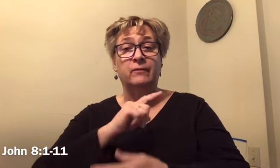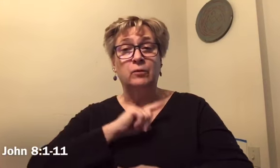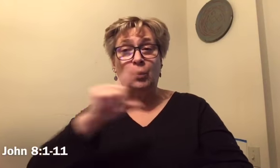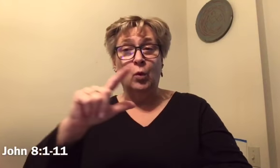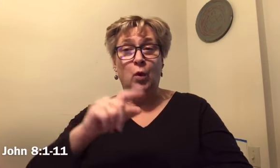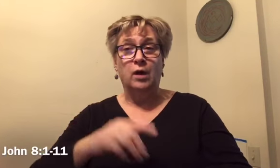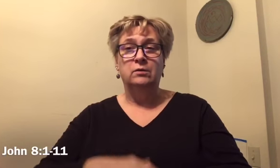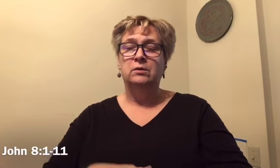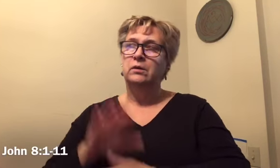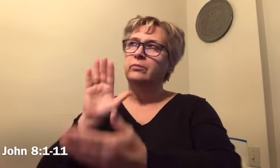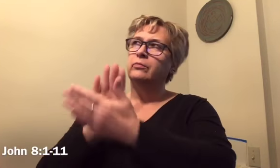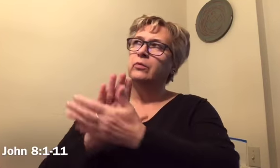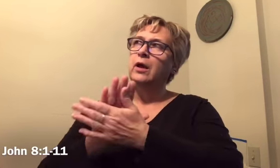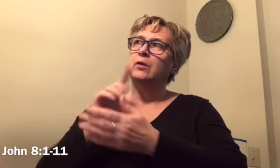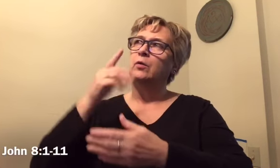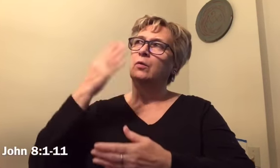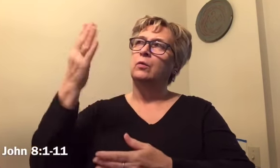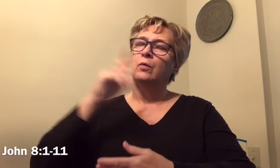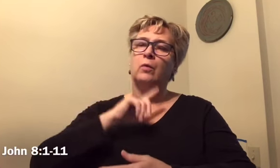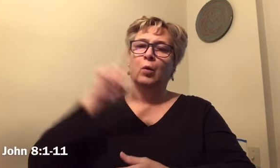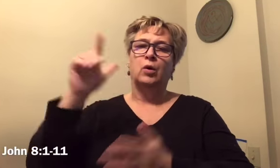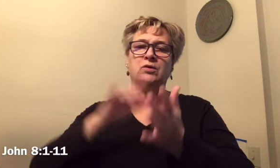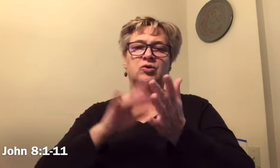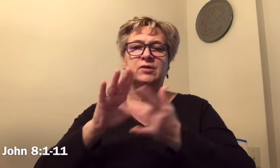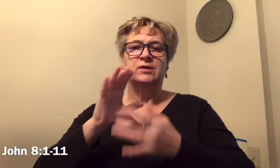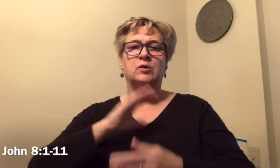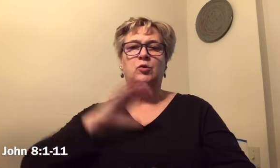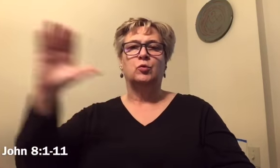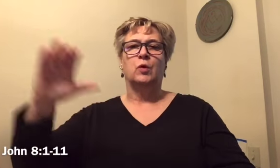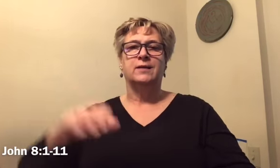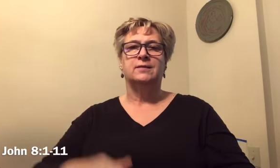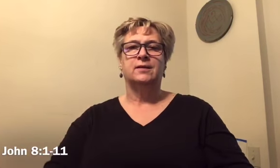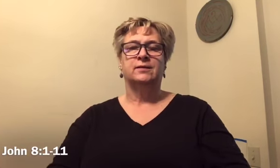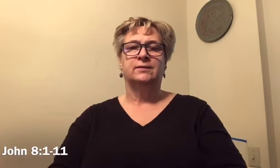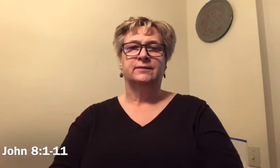The Gospel of the Lord Praise to you Lord Jesus Christ